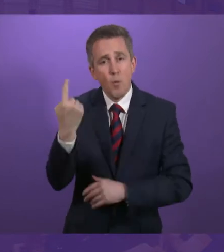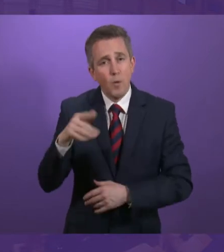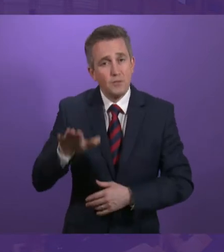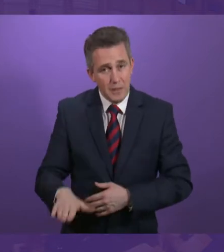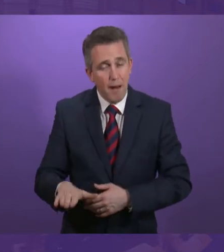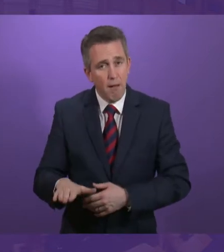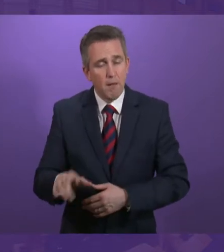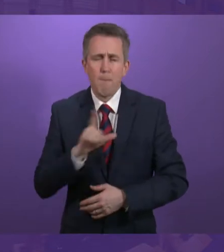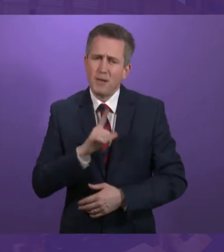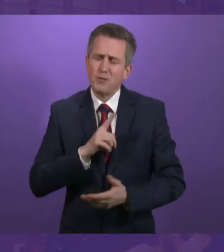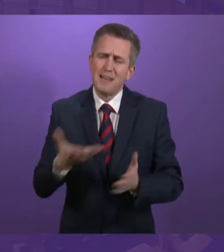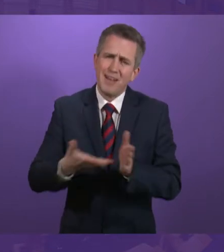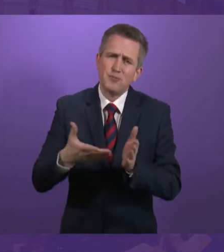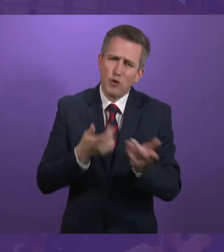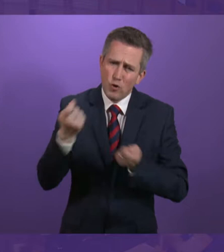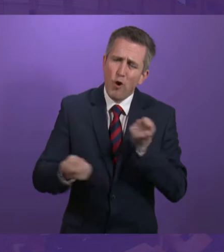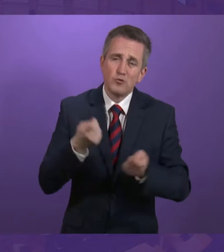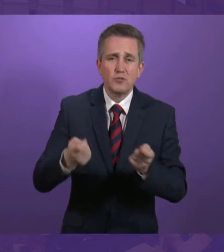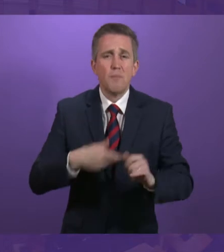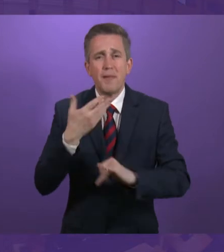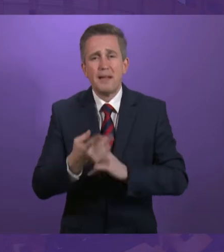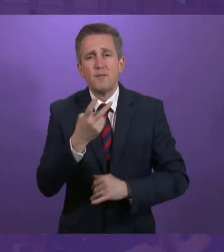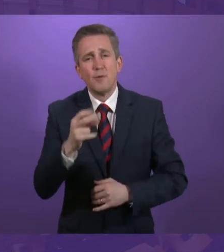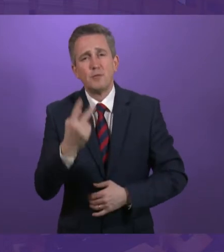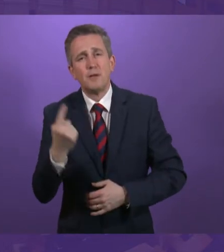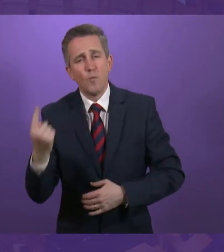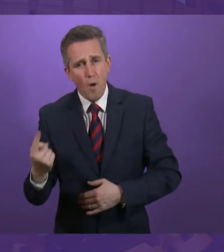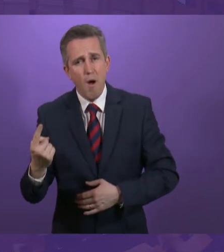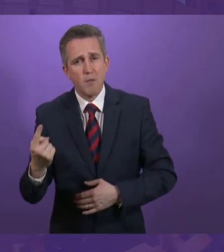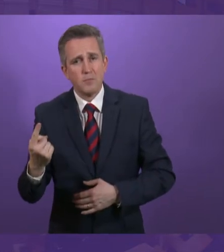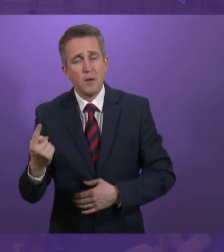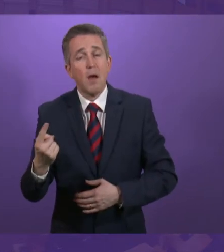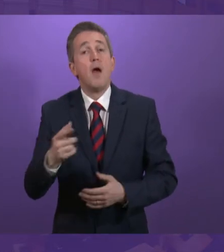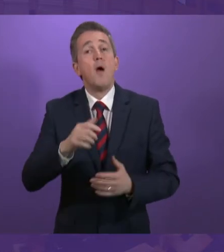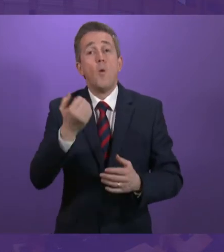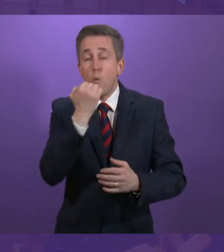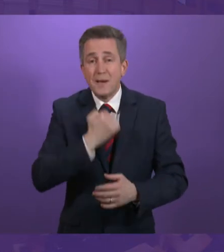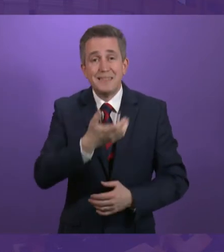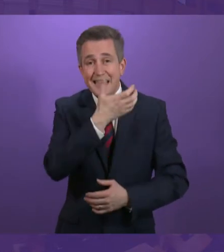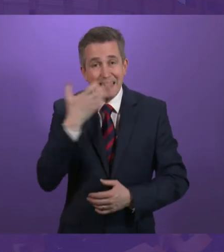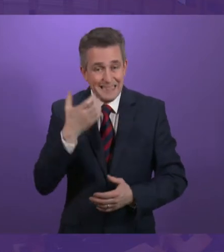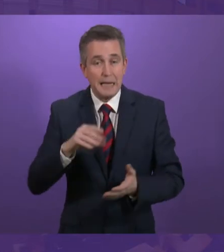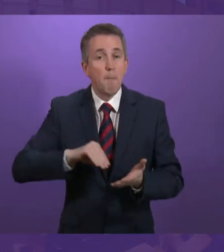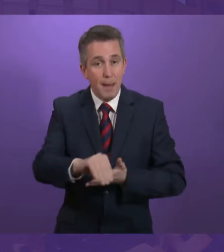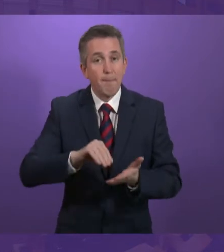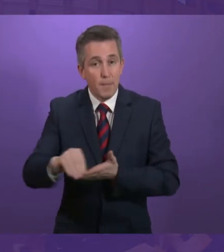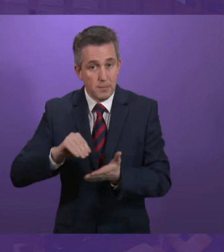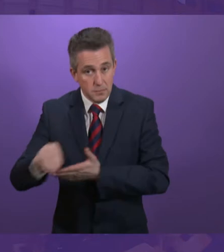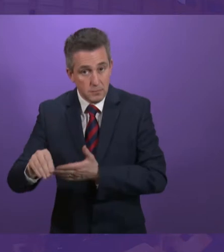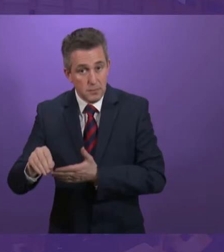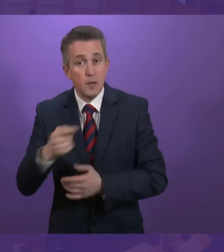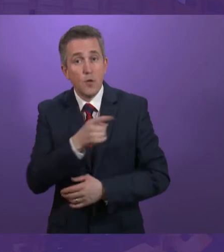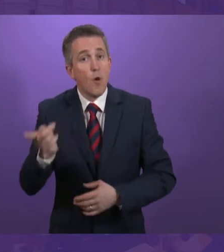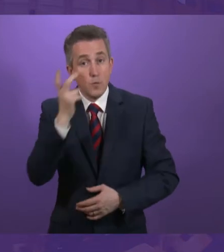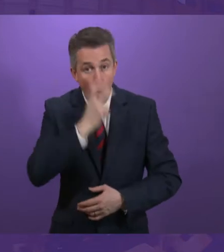higher costs they face. By the end of 2021, we will also start paying winter heating assistance in its current form to eligible older